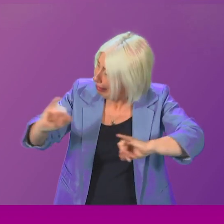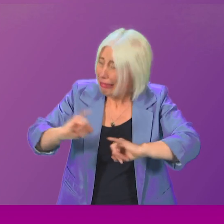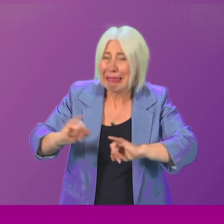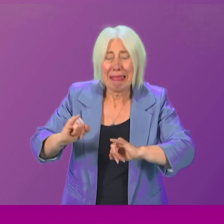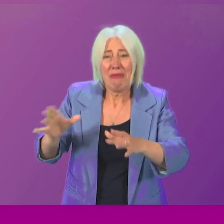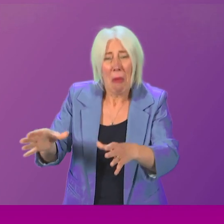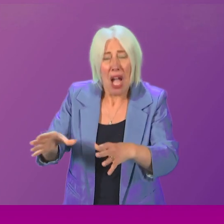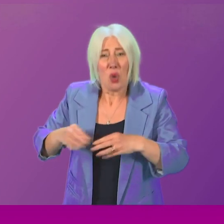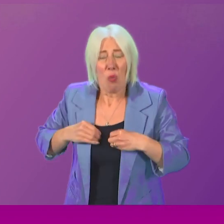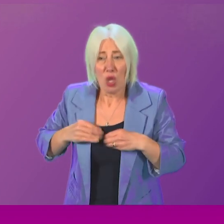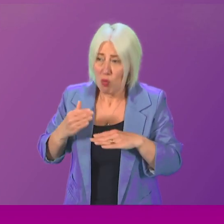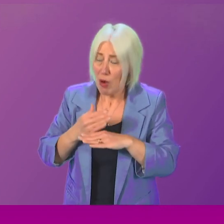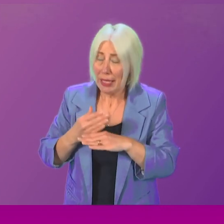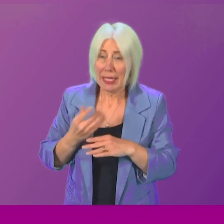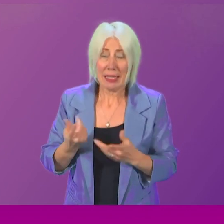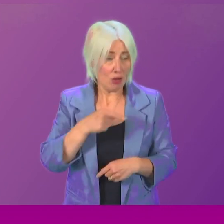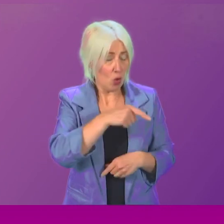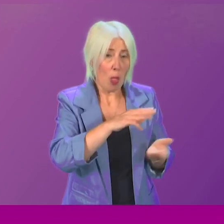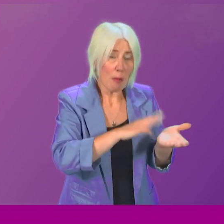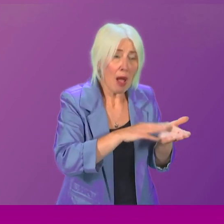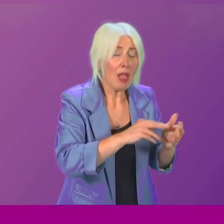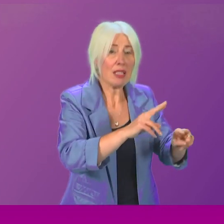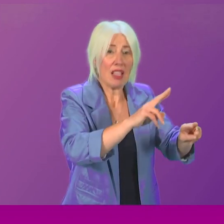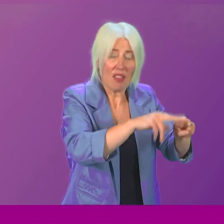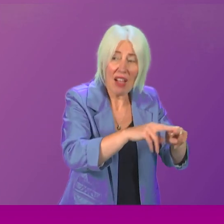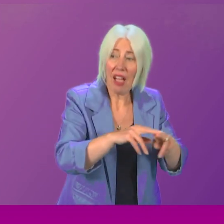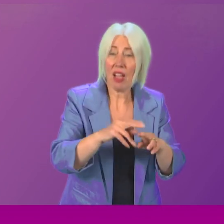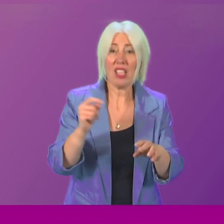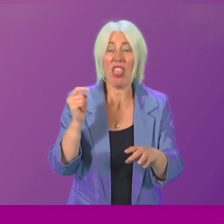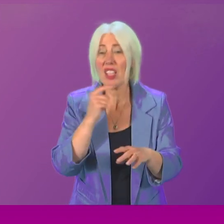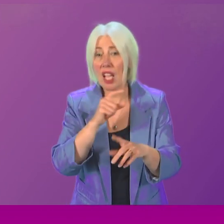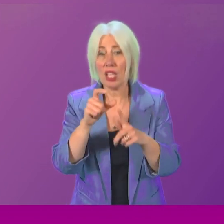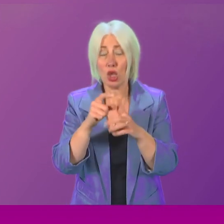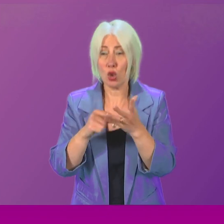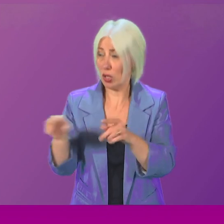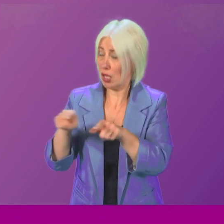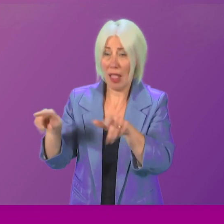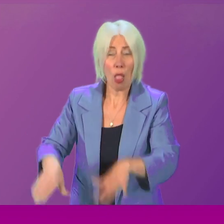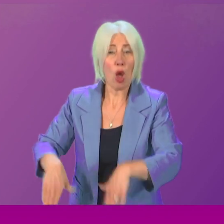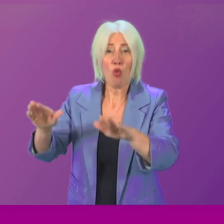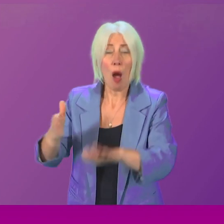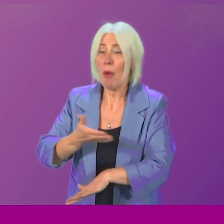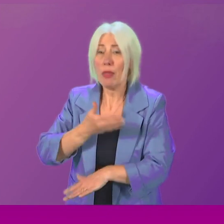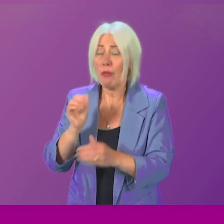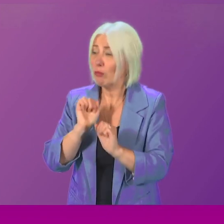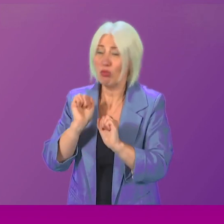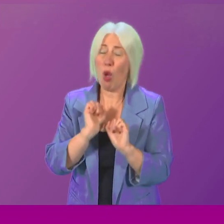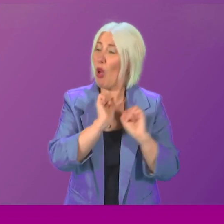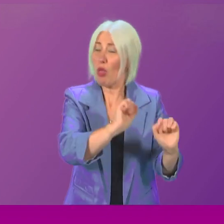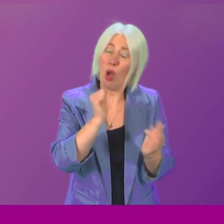from mothers and fathers to the sons and daughters who grew up without their parents. There is a range of support